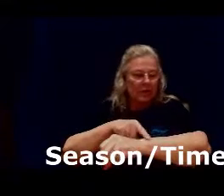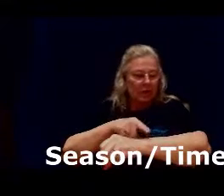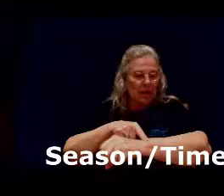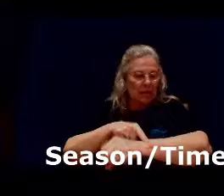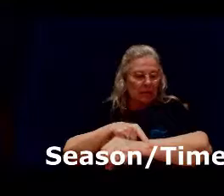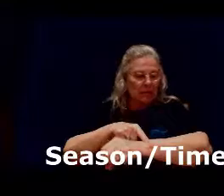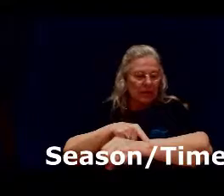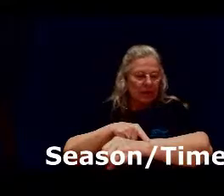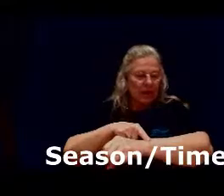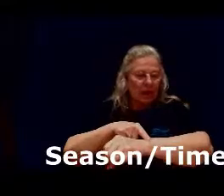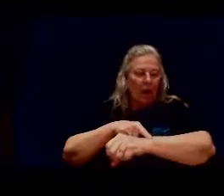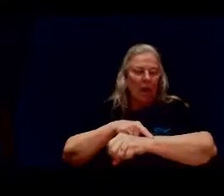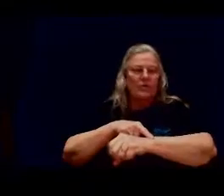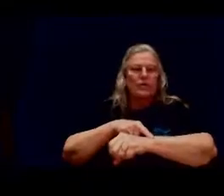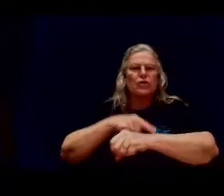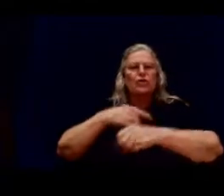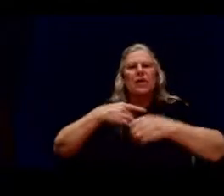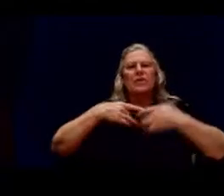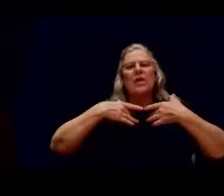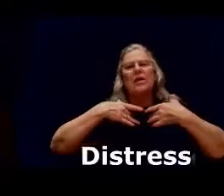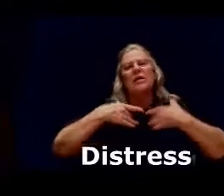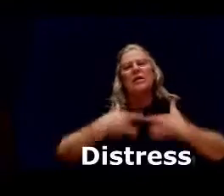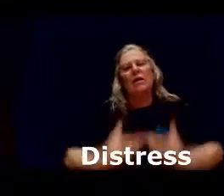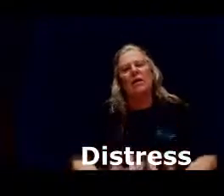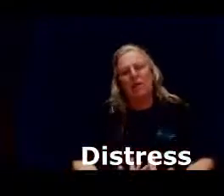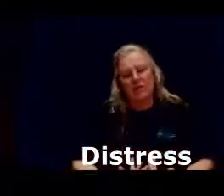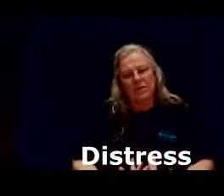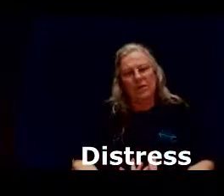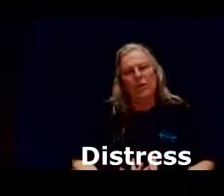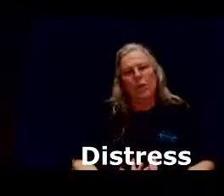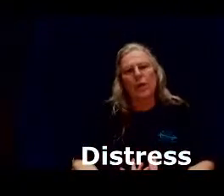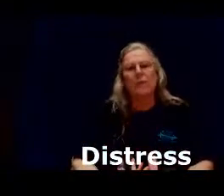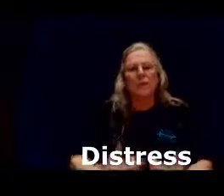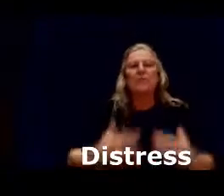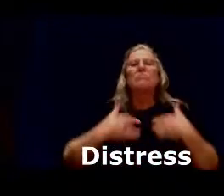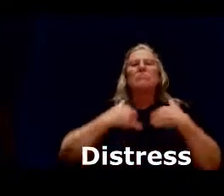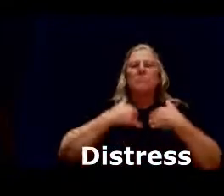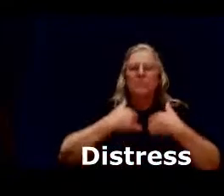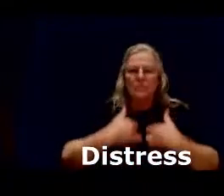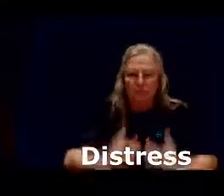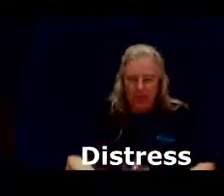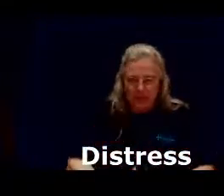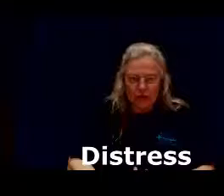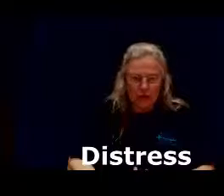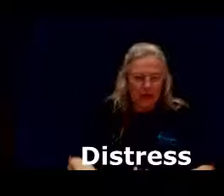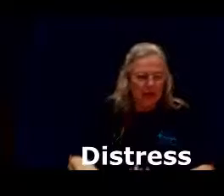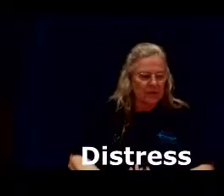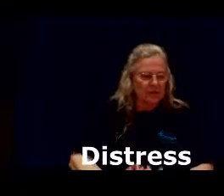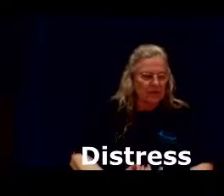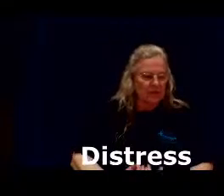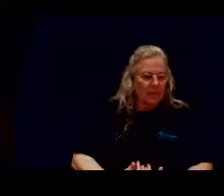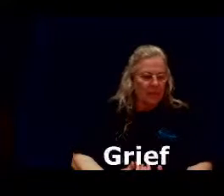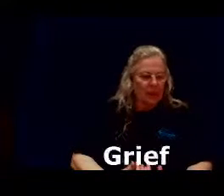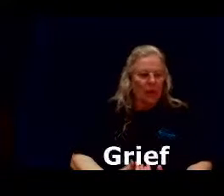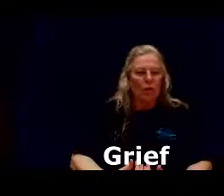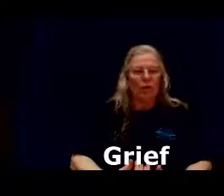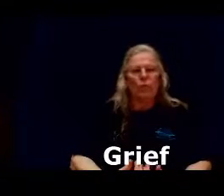or times of distress disappointment distress grief